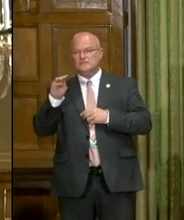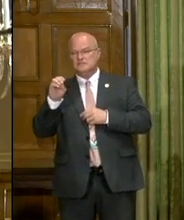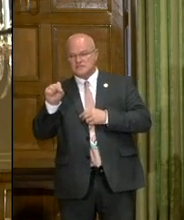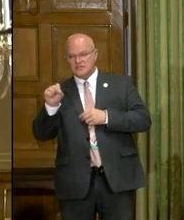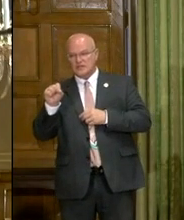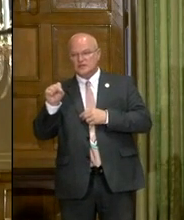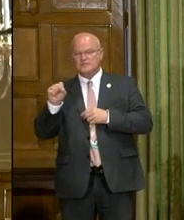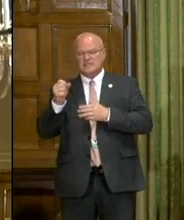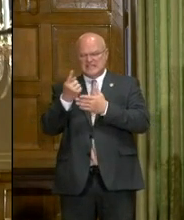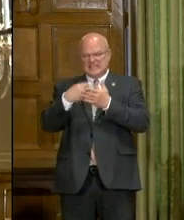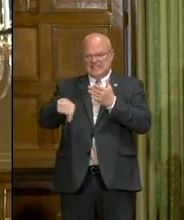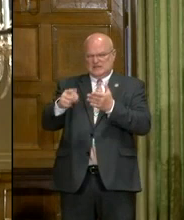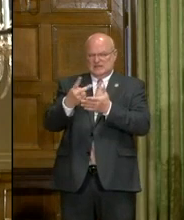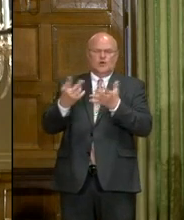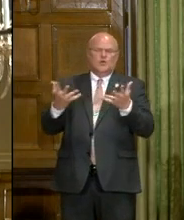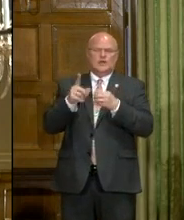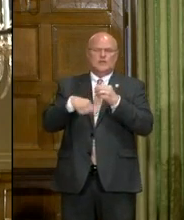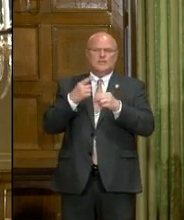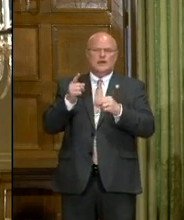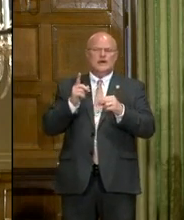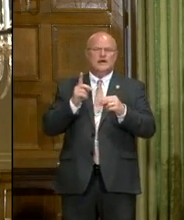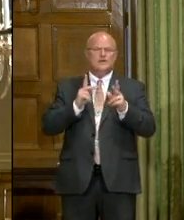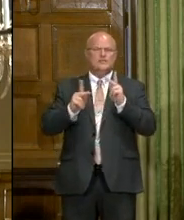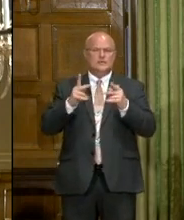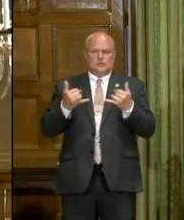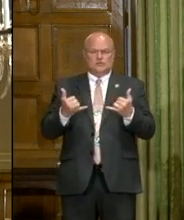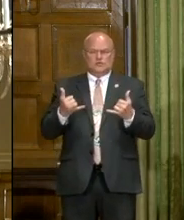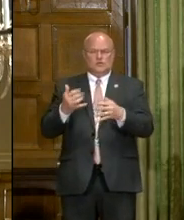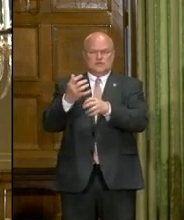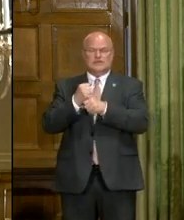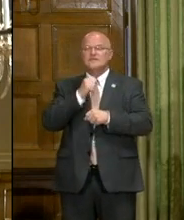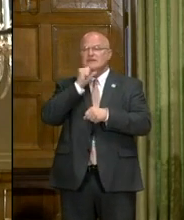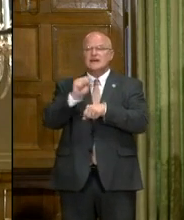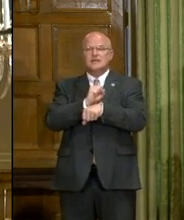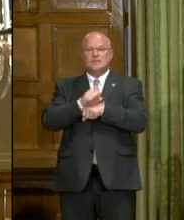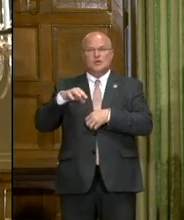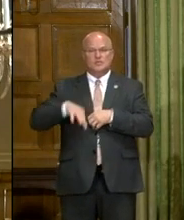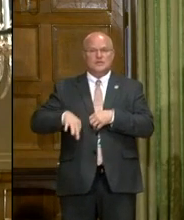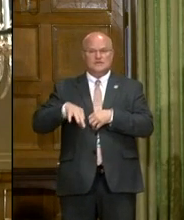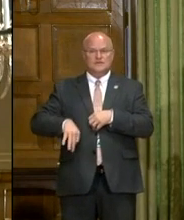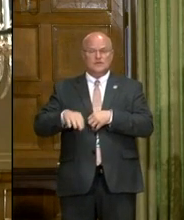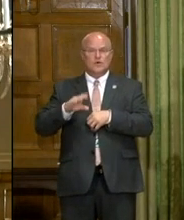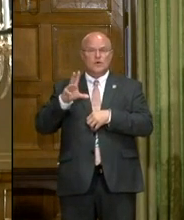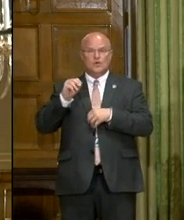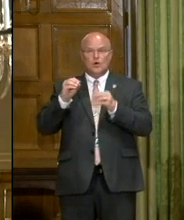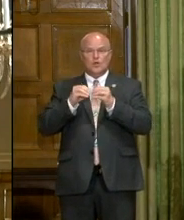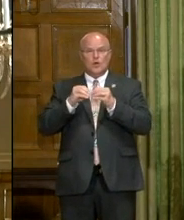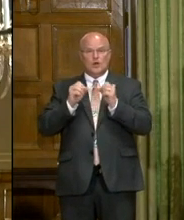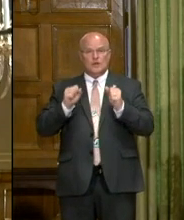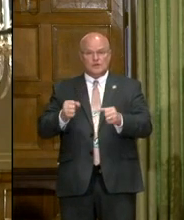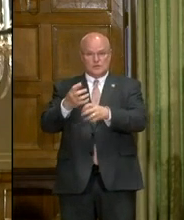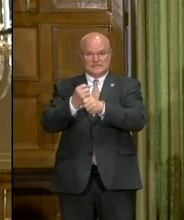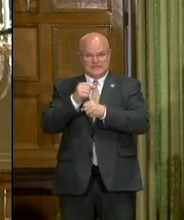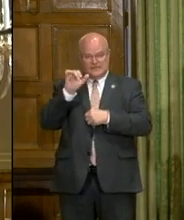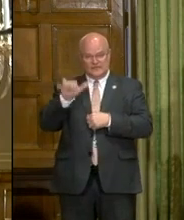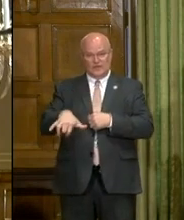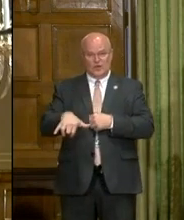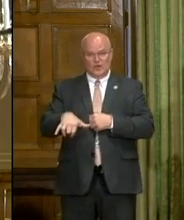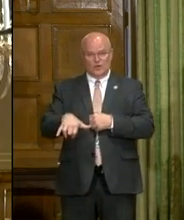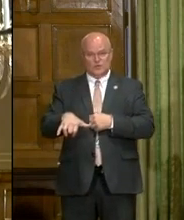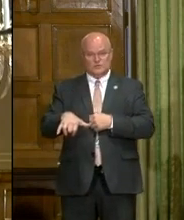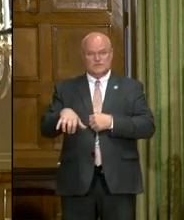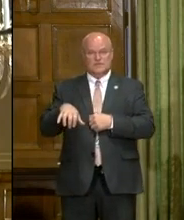the next week or so. What about folks who are currently receiving unemployment benefits? Will they no longer be able to receive those